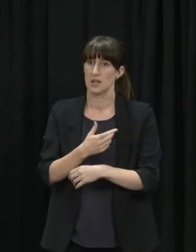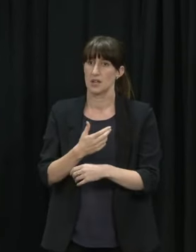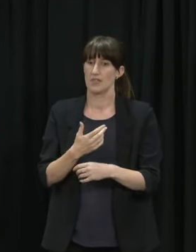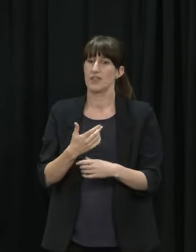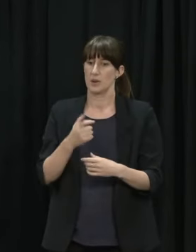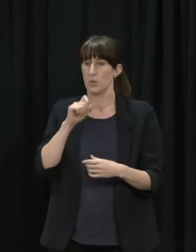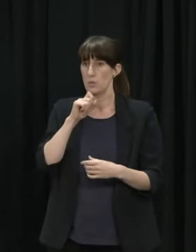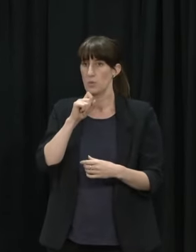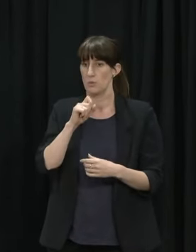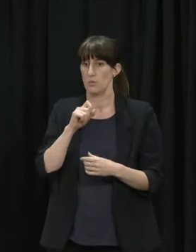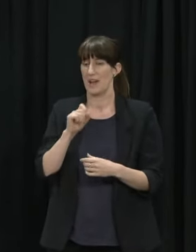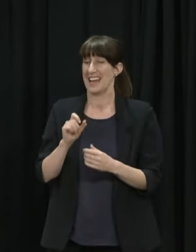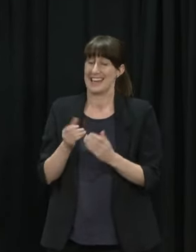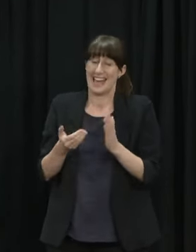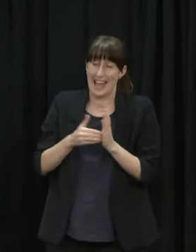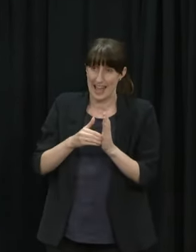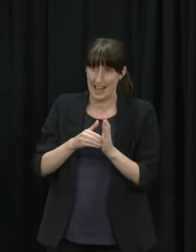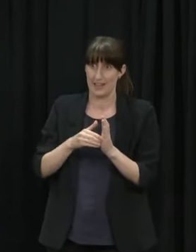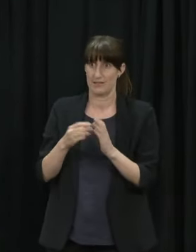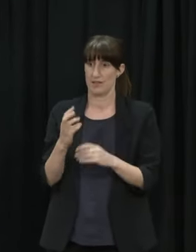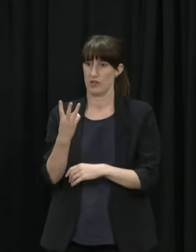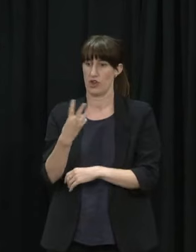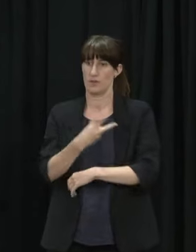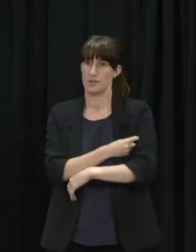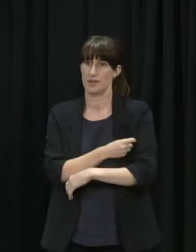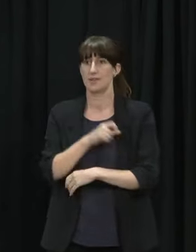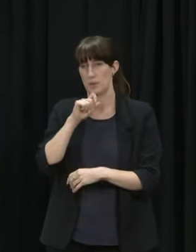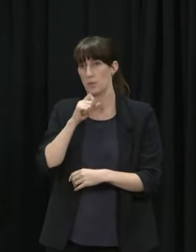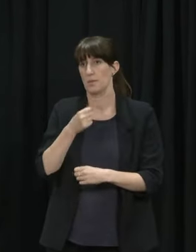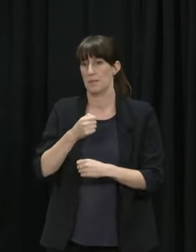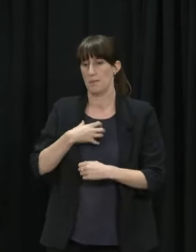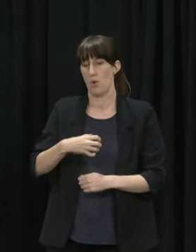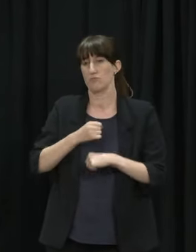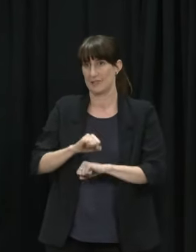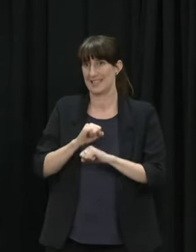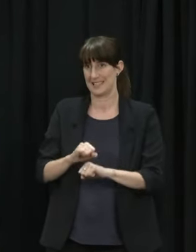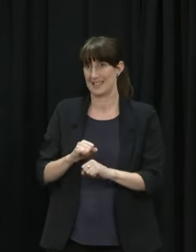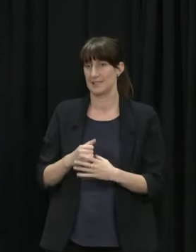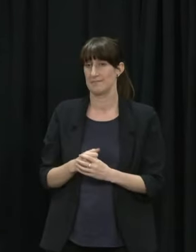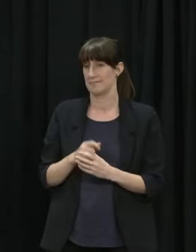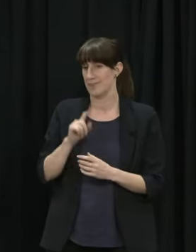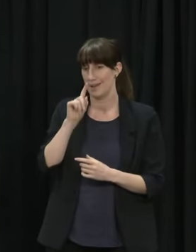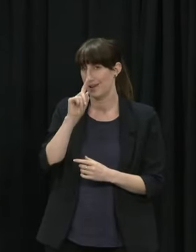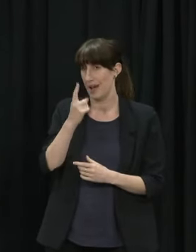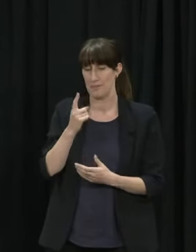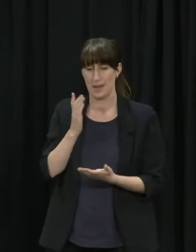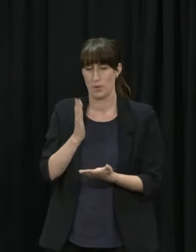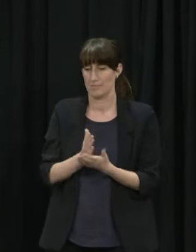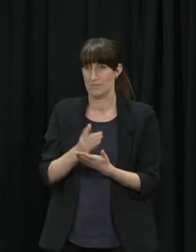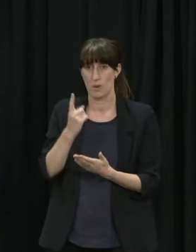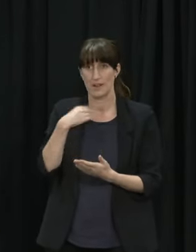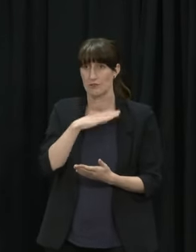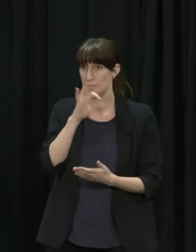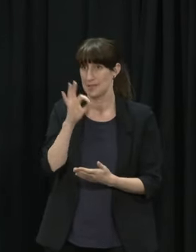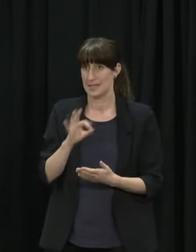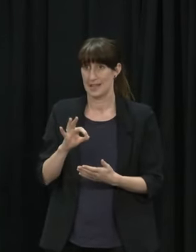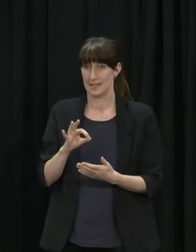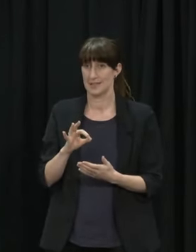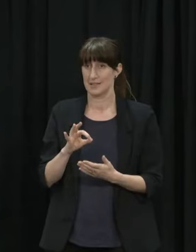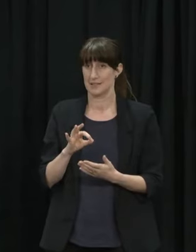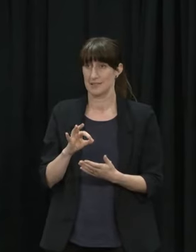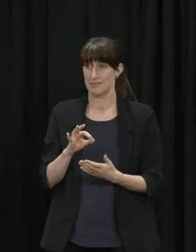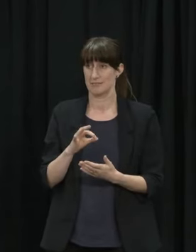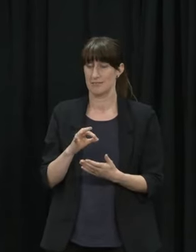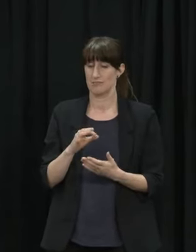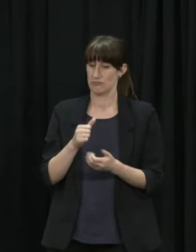the safer will be nothing is guaranteed of course and the emerging data suggests that that third dose really does help against severe